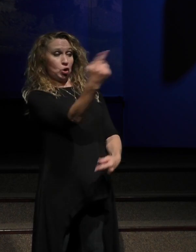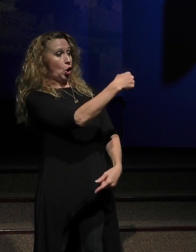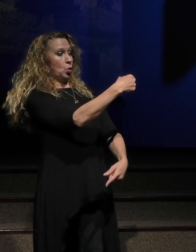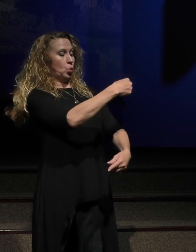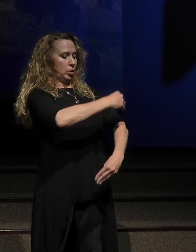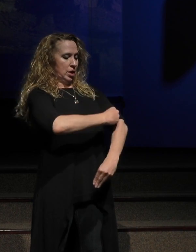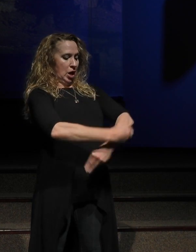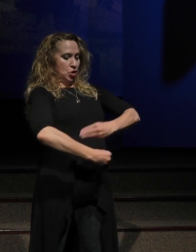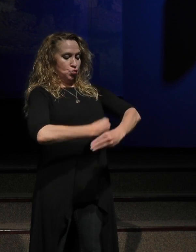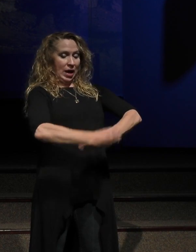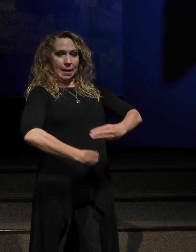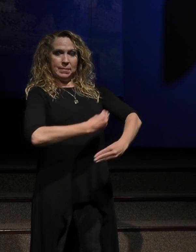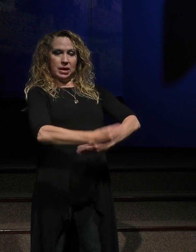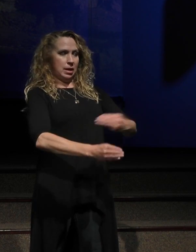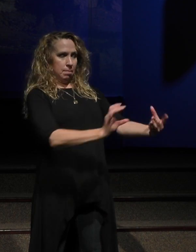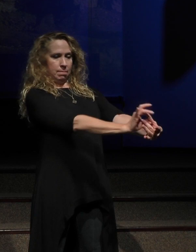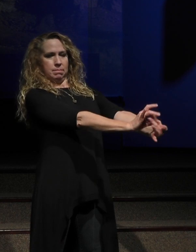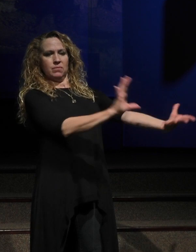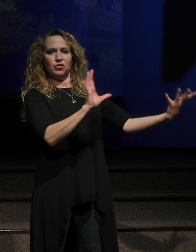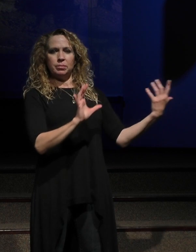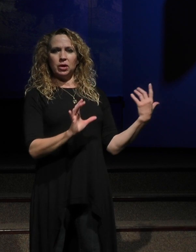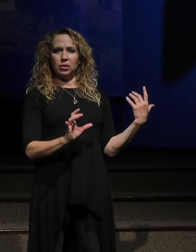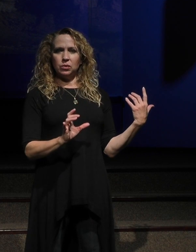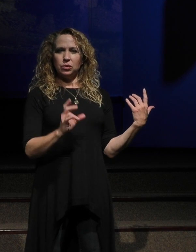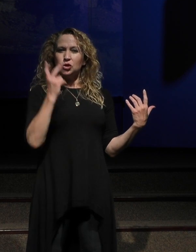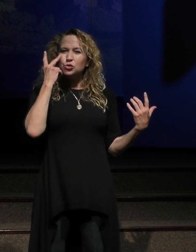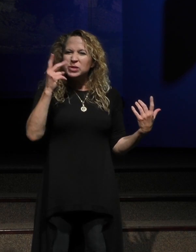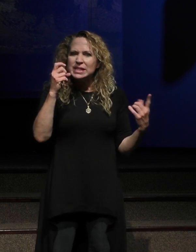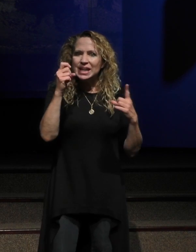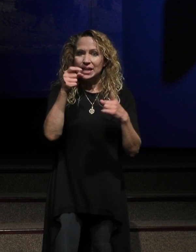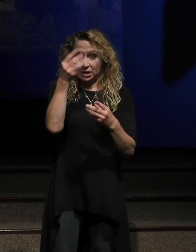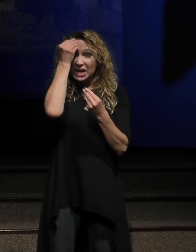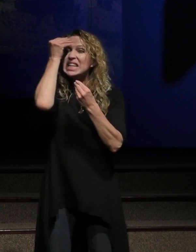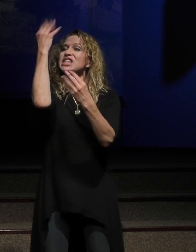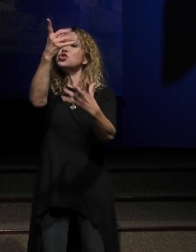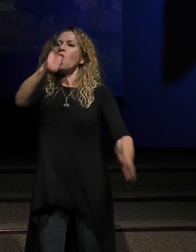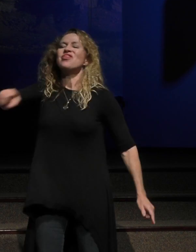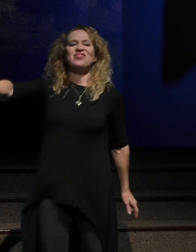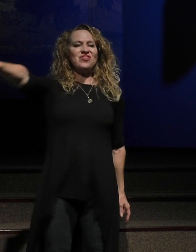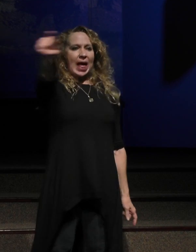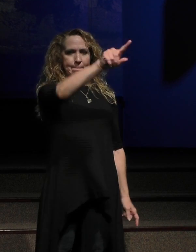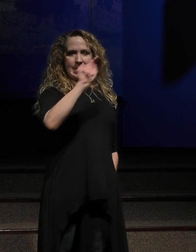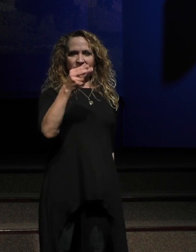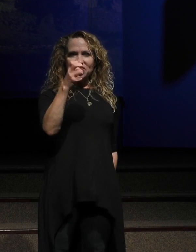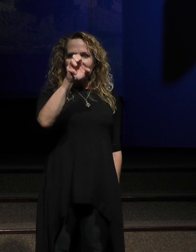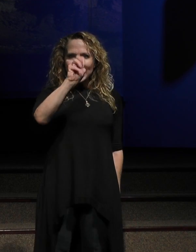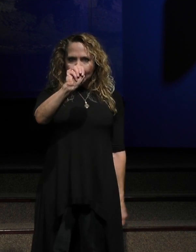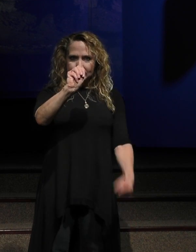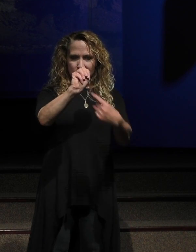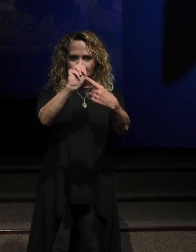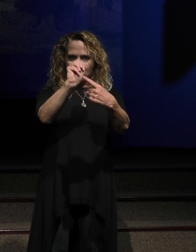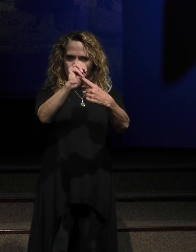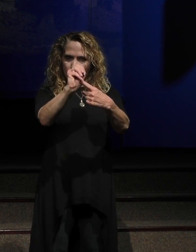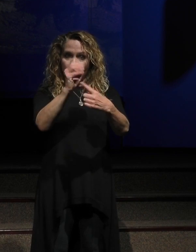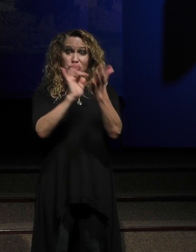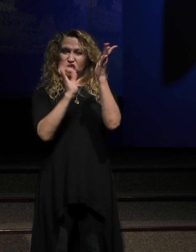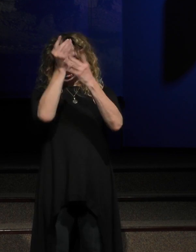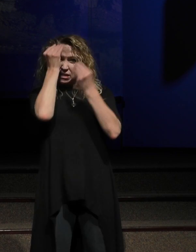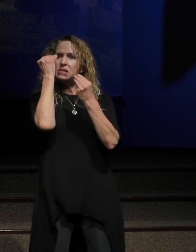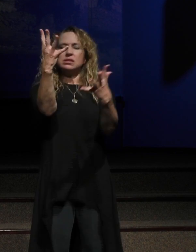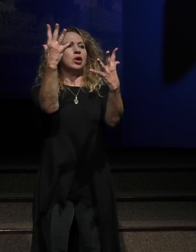and let him go. Did you see it? It's that word them. He told them. He told the community.